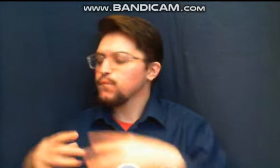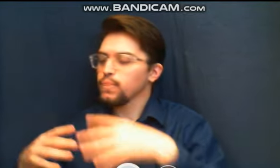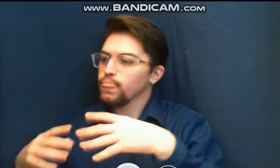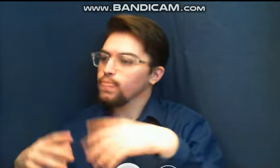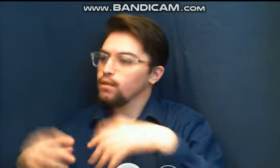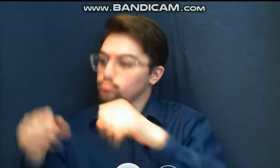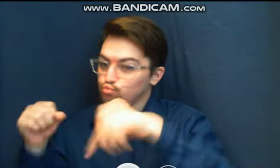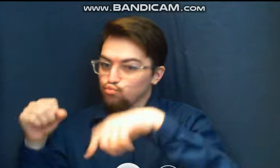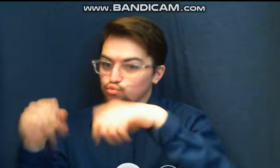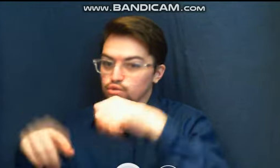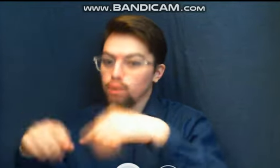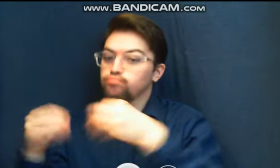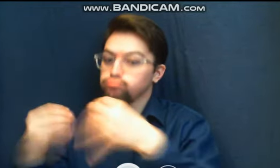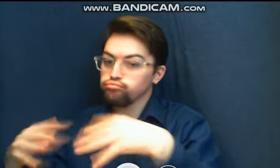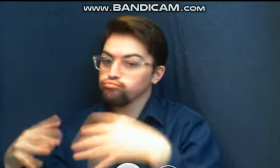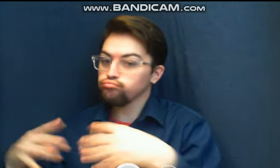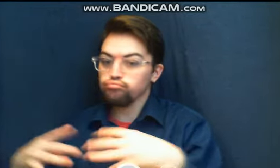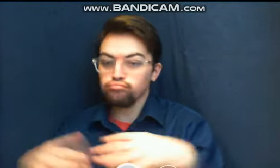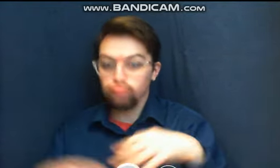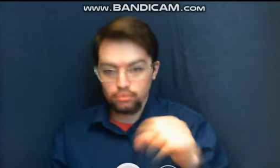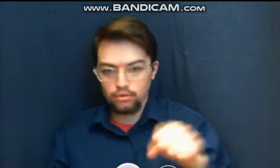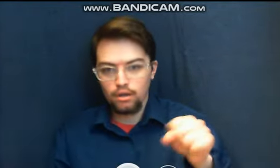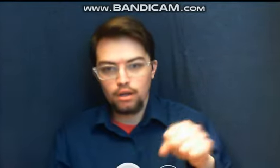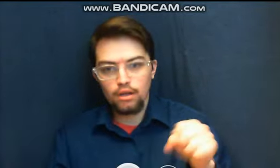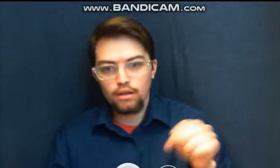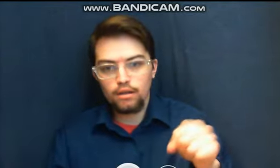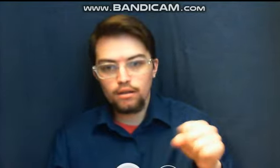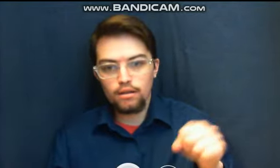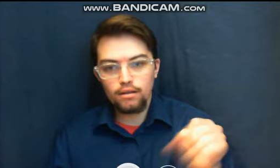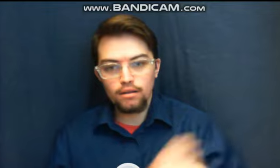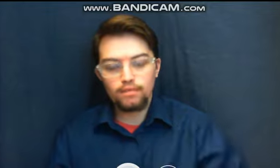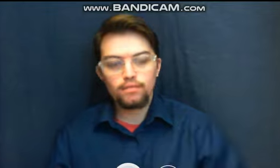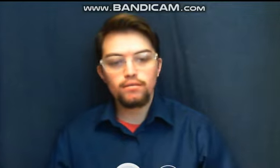more, that's right, look at the slope coming out of the,